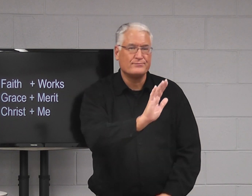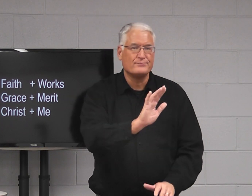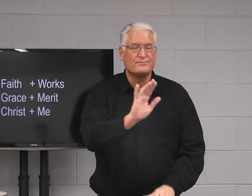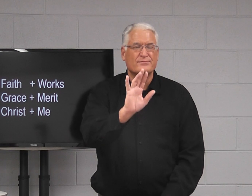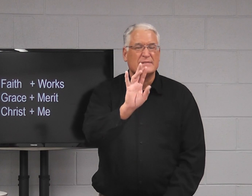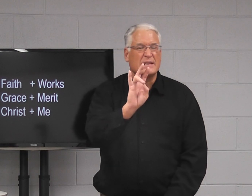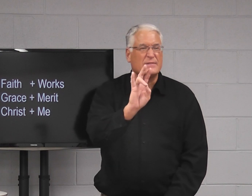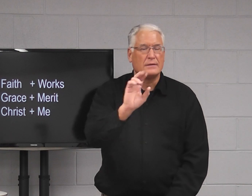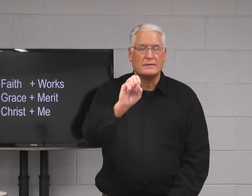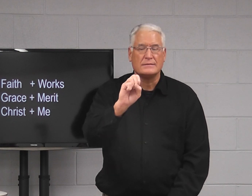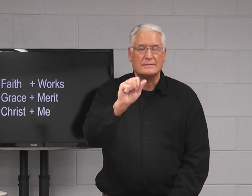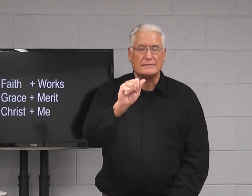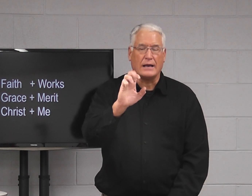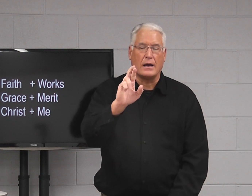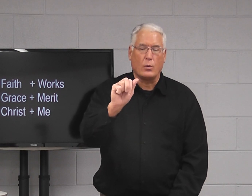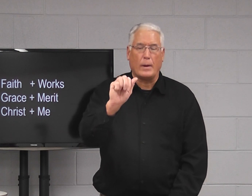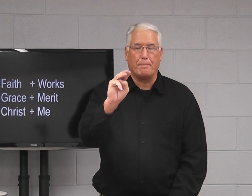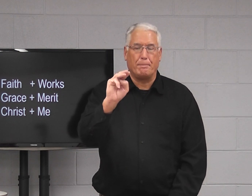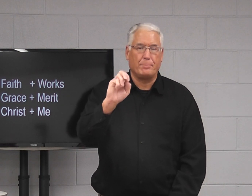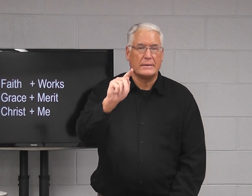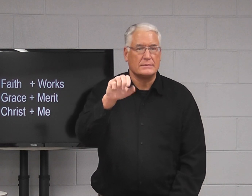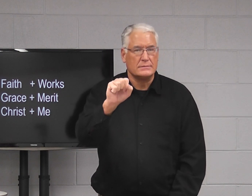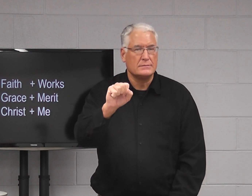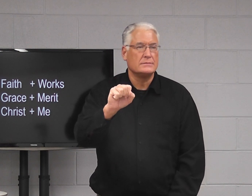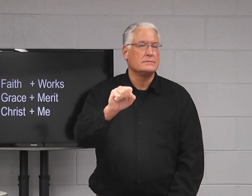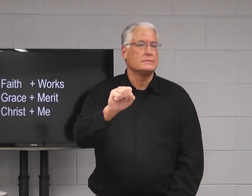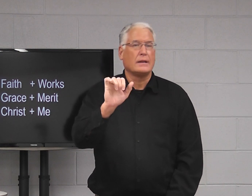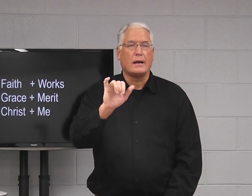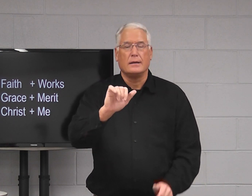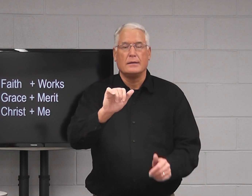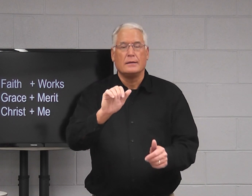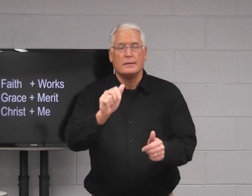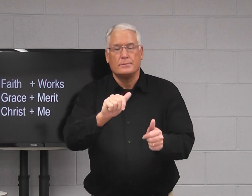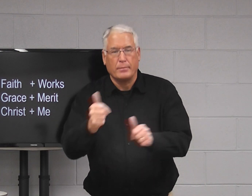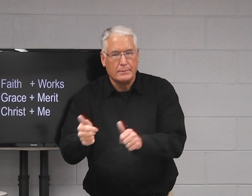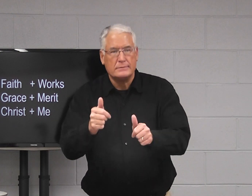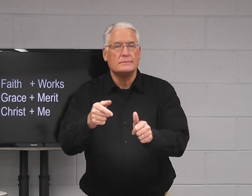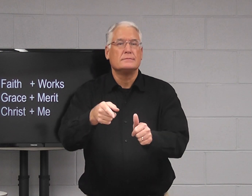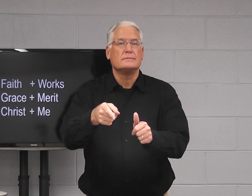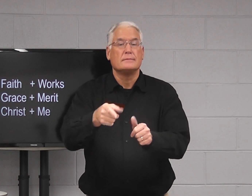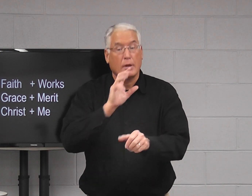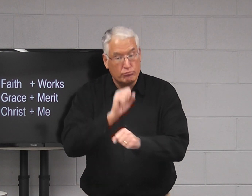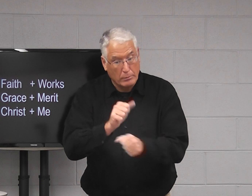their seven sacraments like baptism.